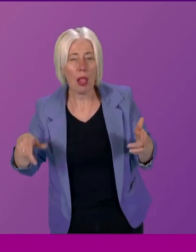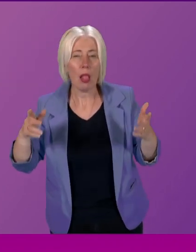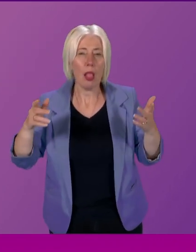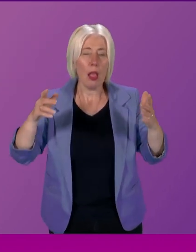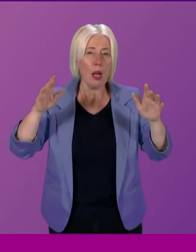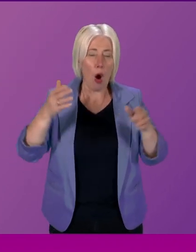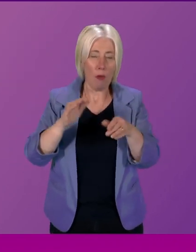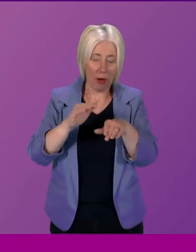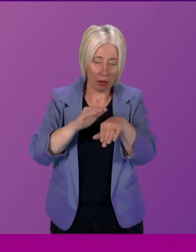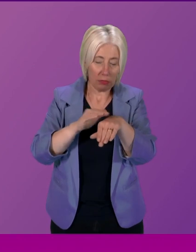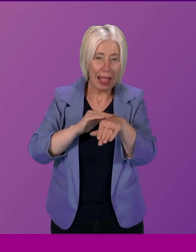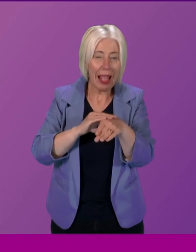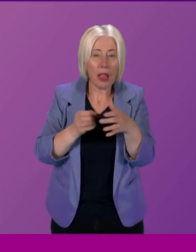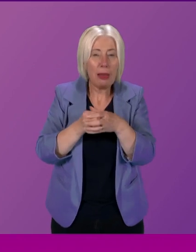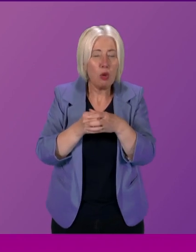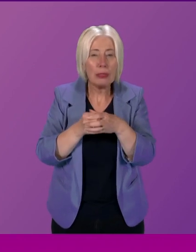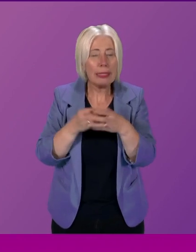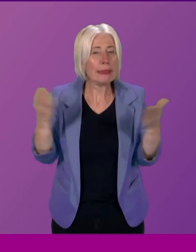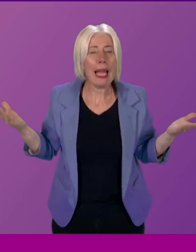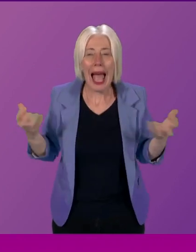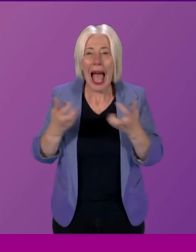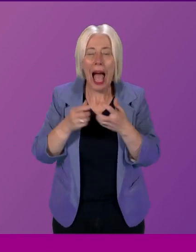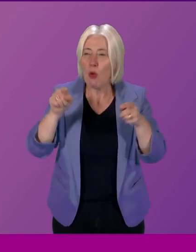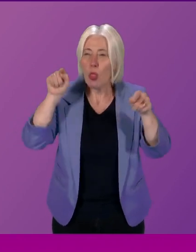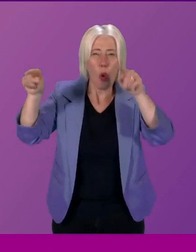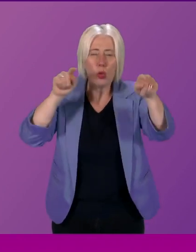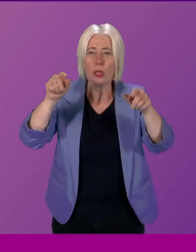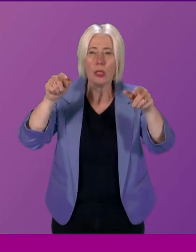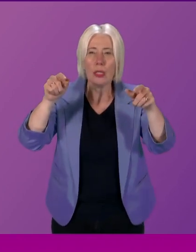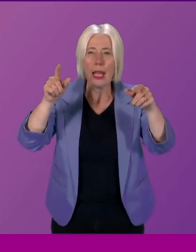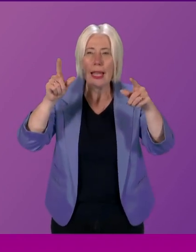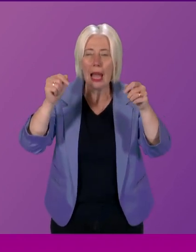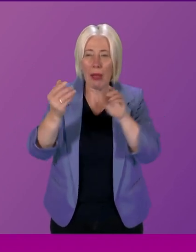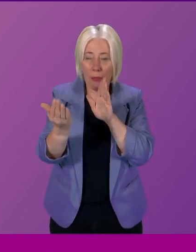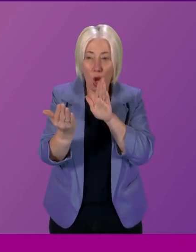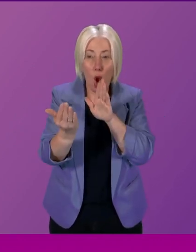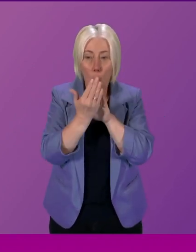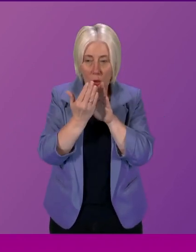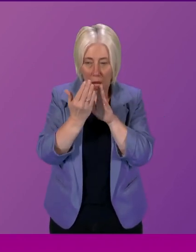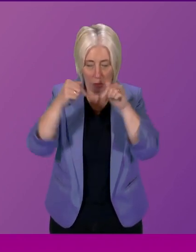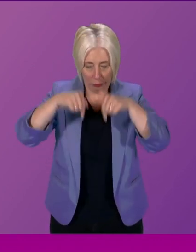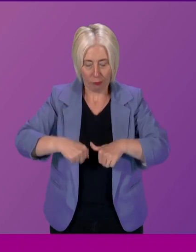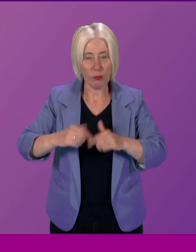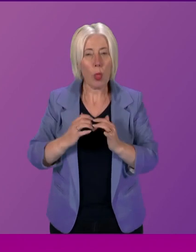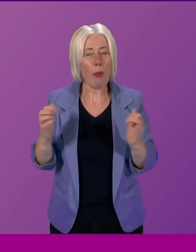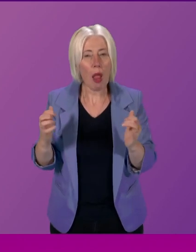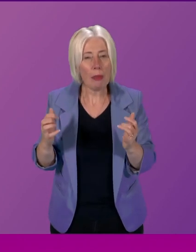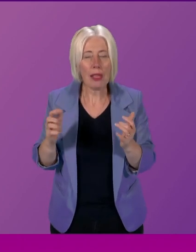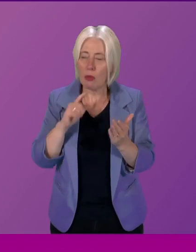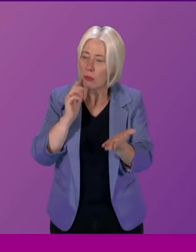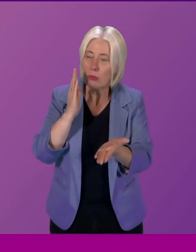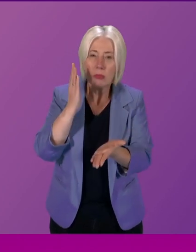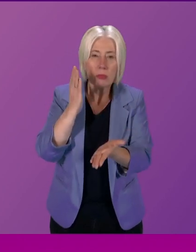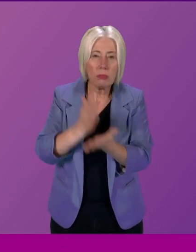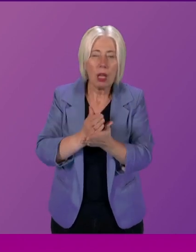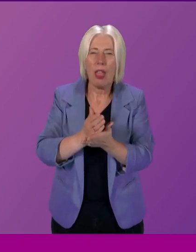ethnic minority backgrounds as outlined by Foisel Traudry, Kocab Stewart and others and looking at how we ensure that things